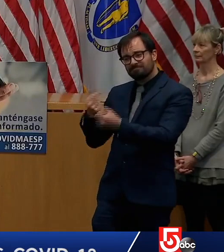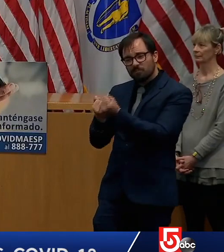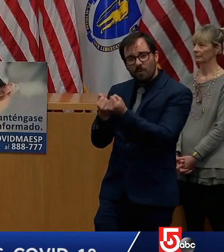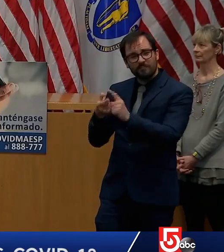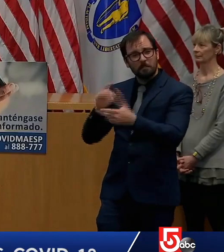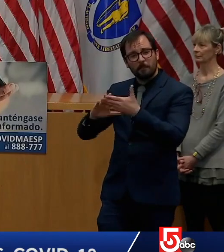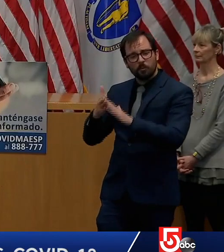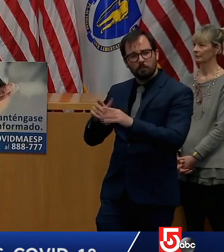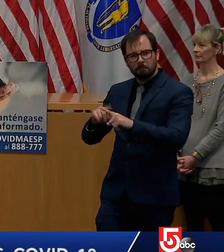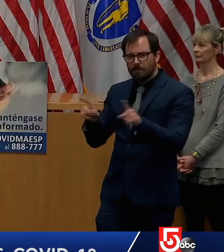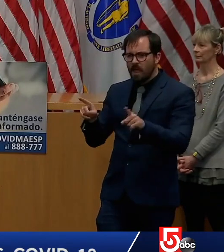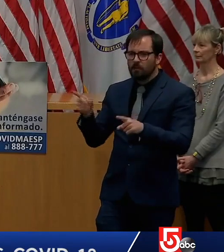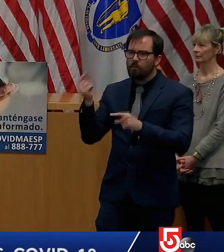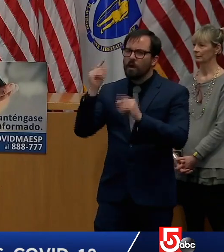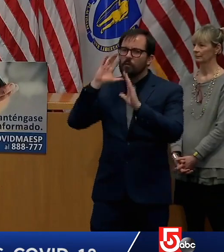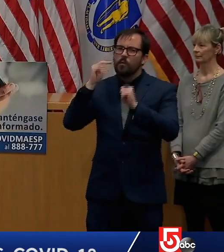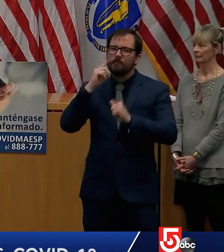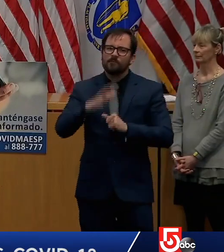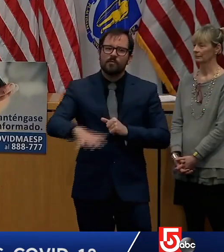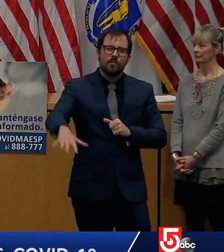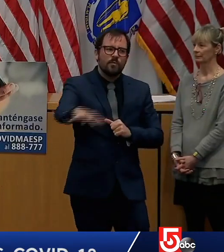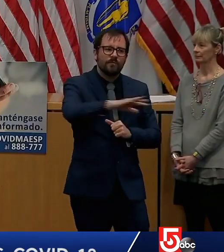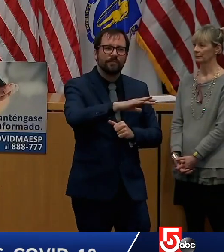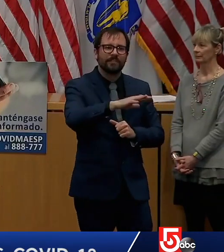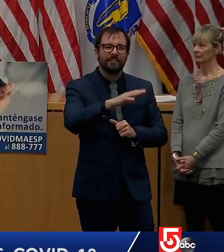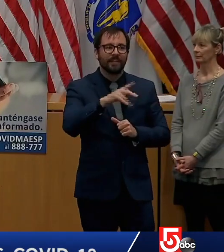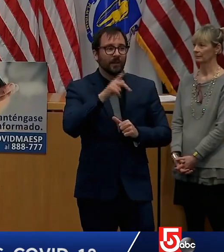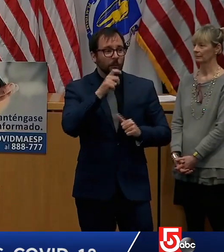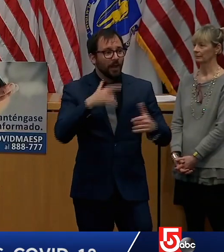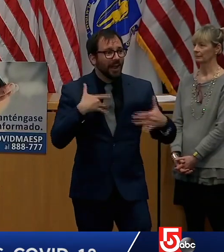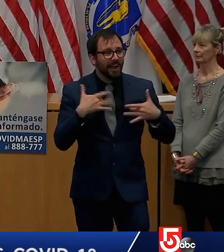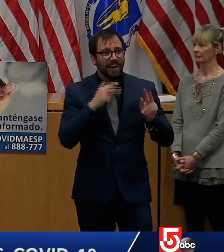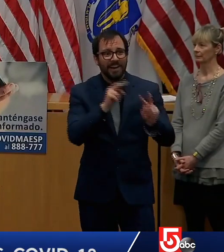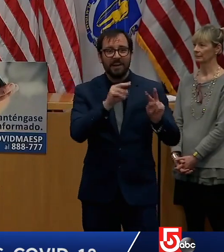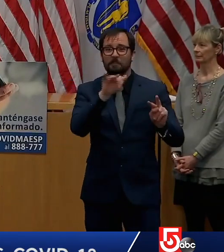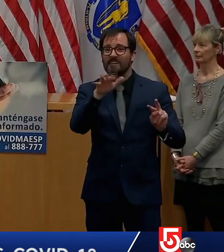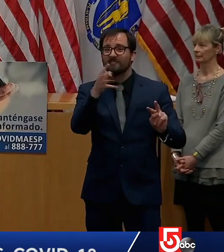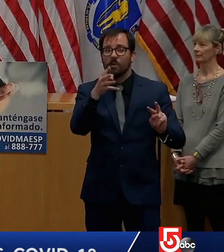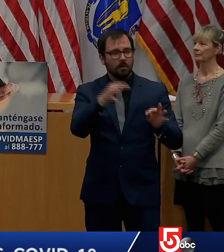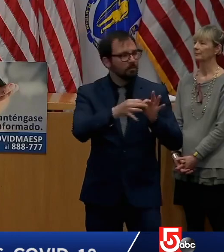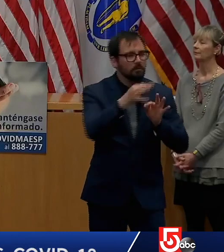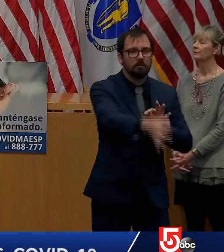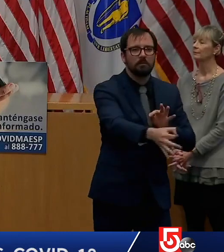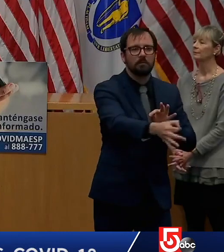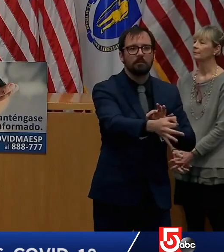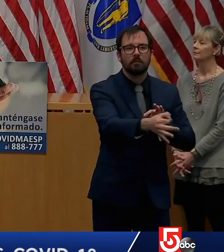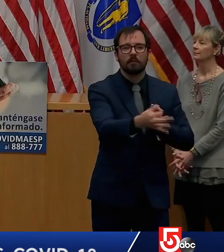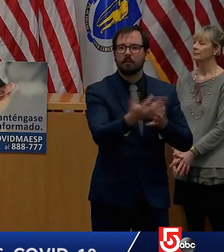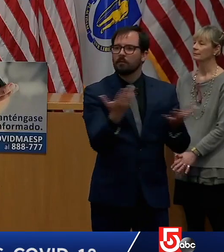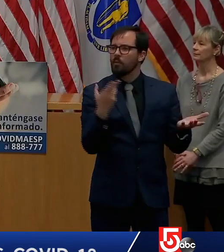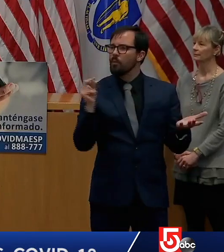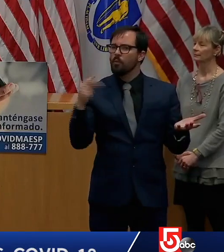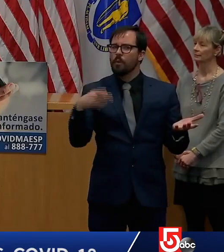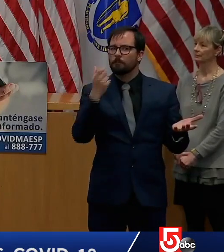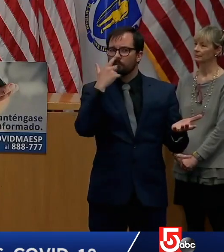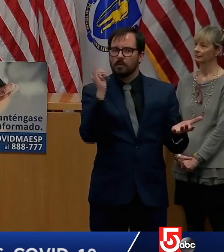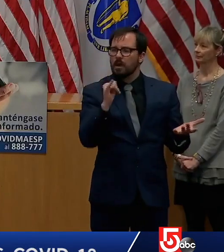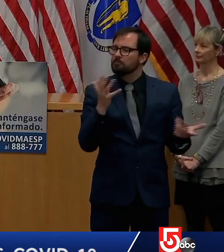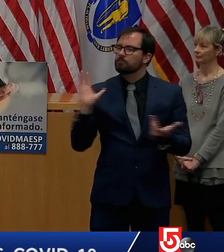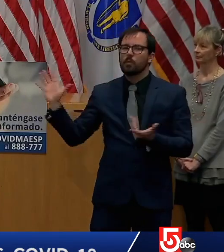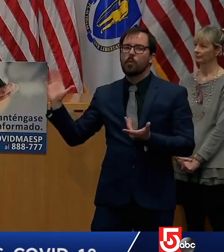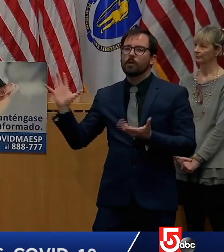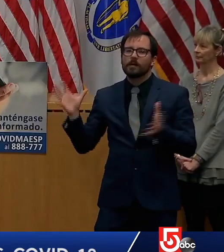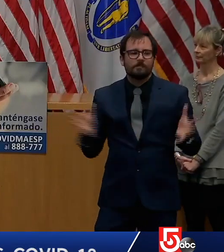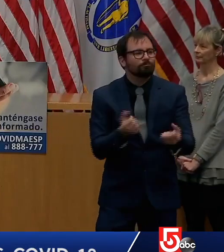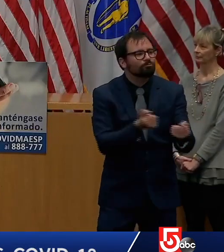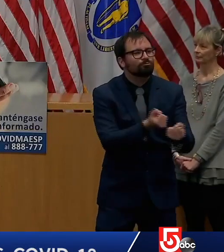and you may not have that date now to get back to work to school. What kind of hope do you have? Well,